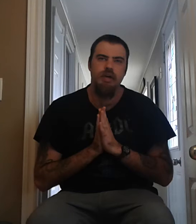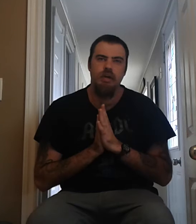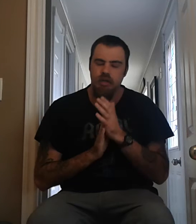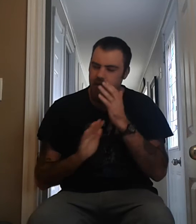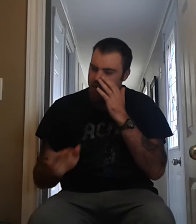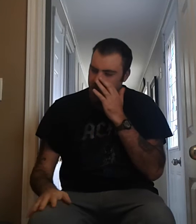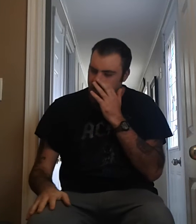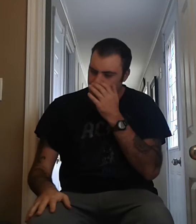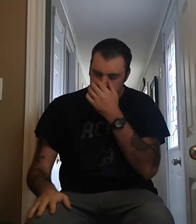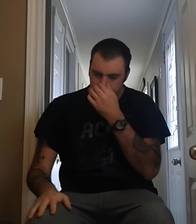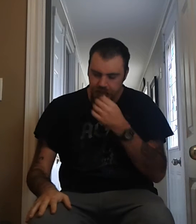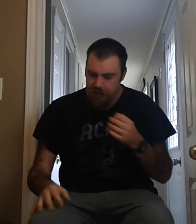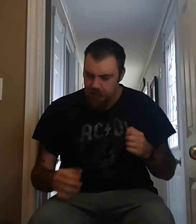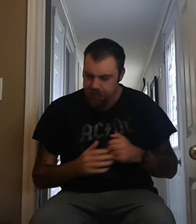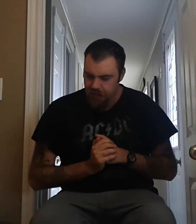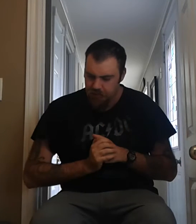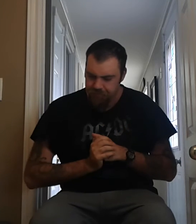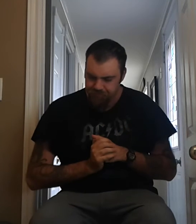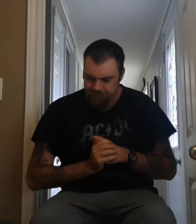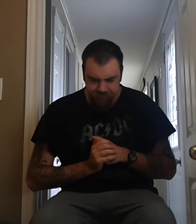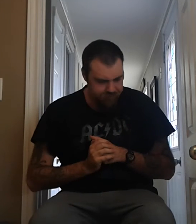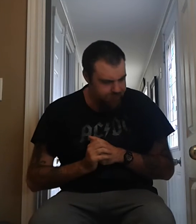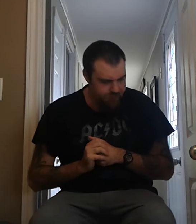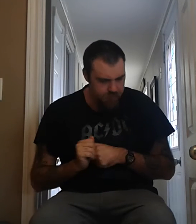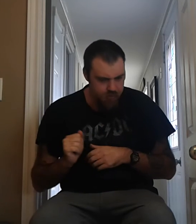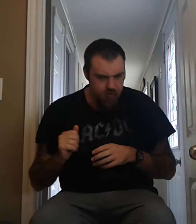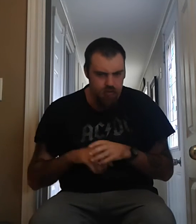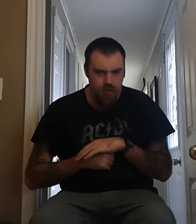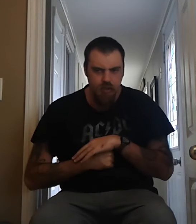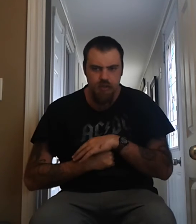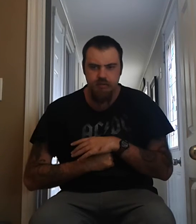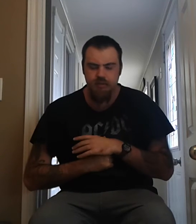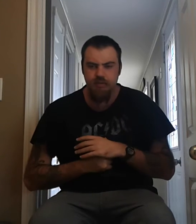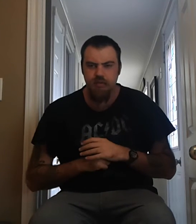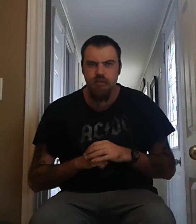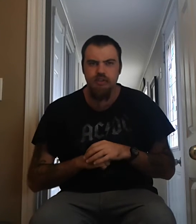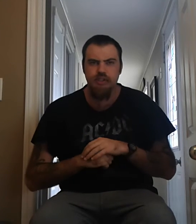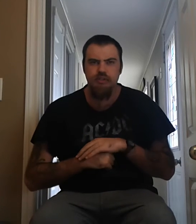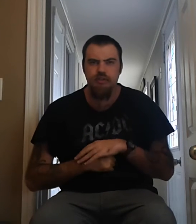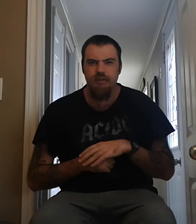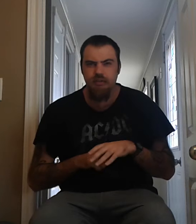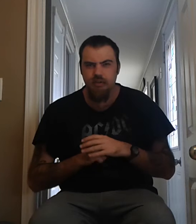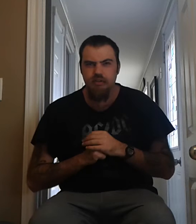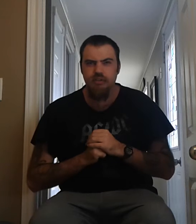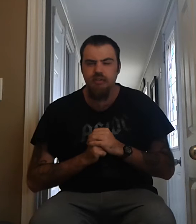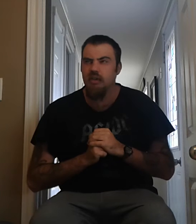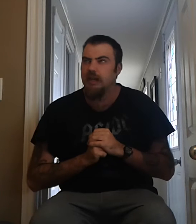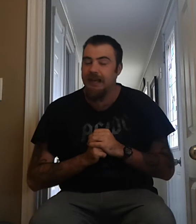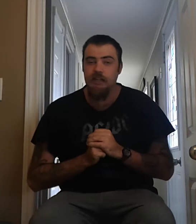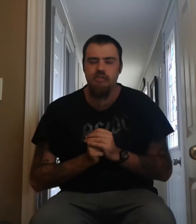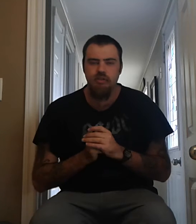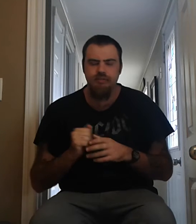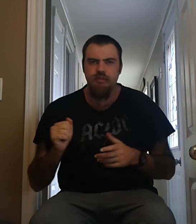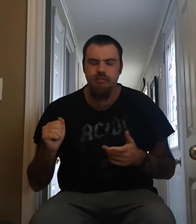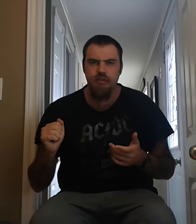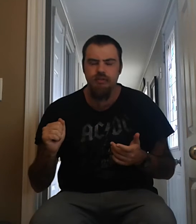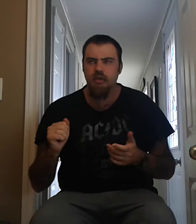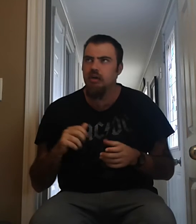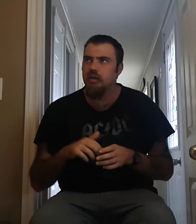I don't have Dissolution Angels, is it called?